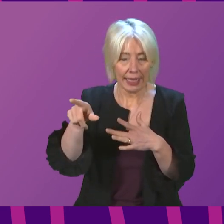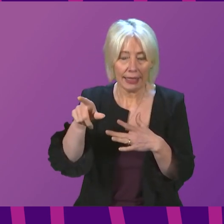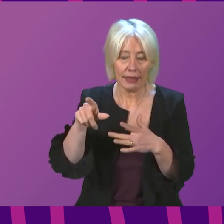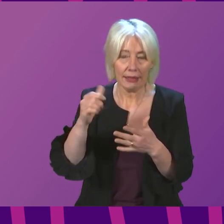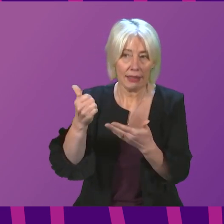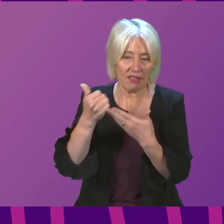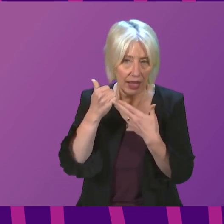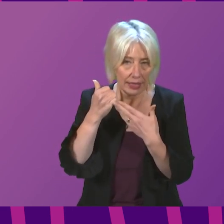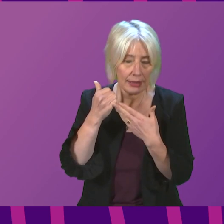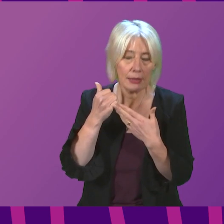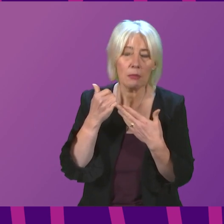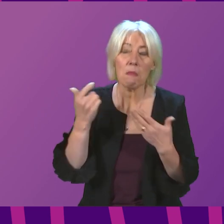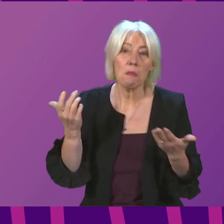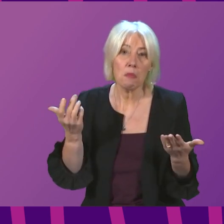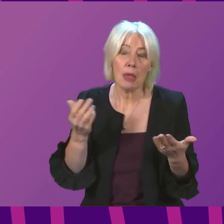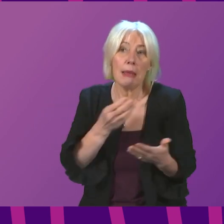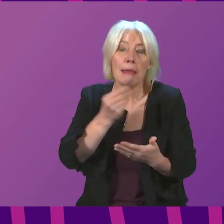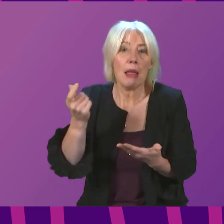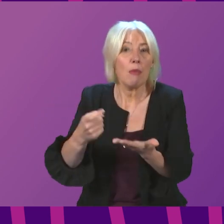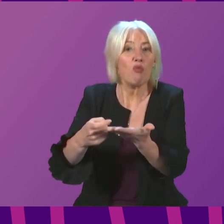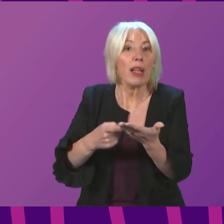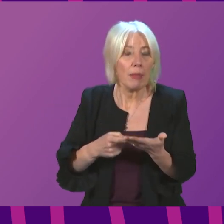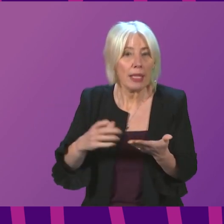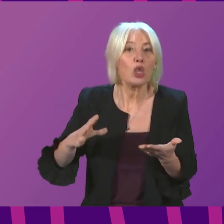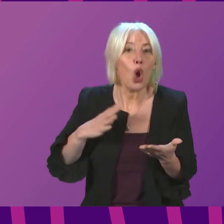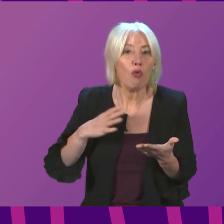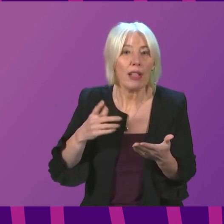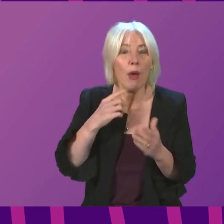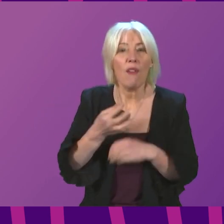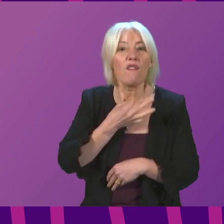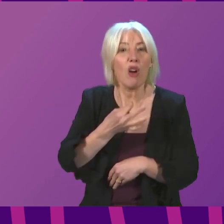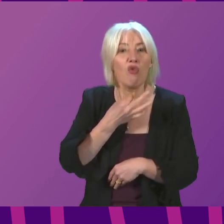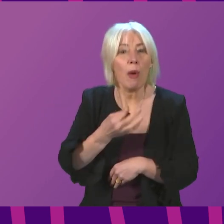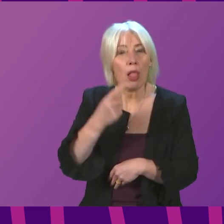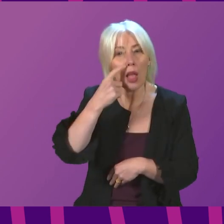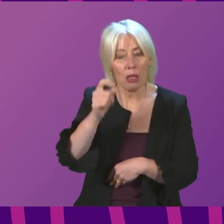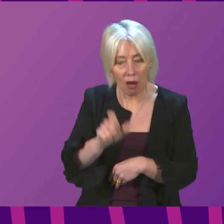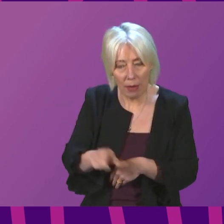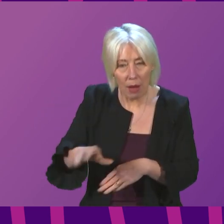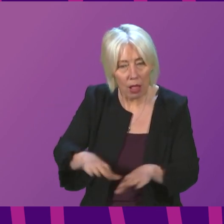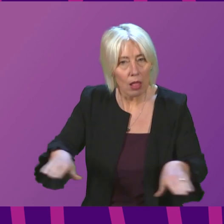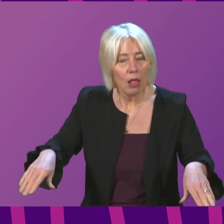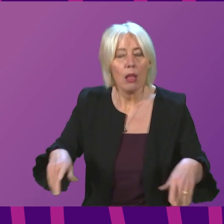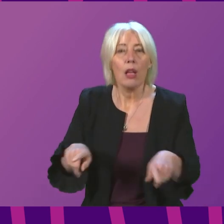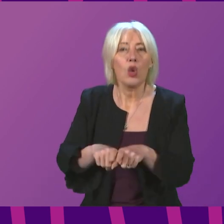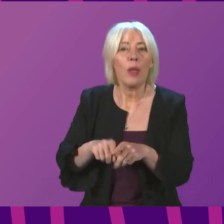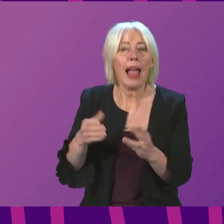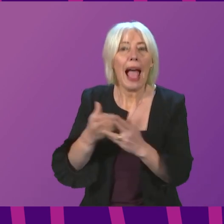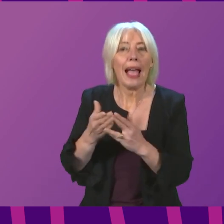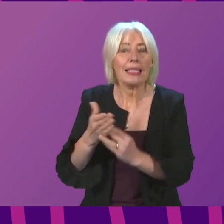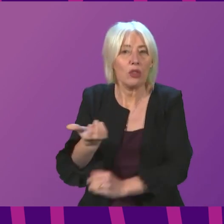some recommendations have already been made around vulnerable young people and access to